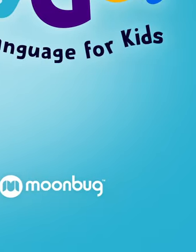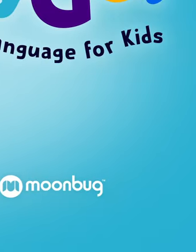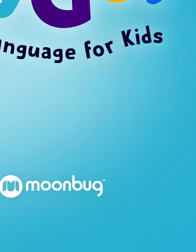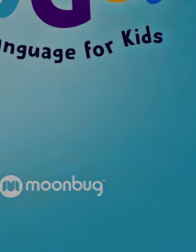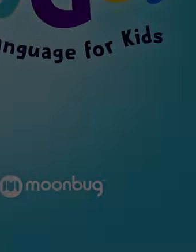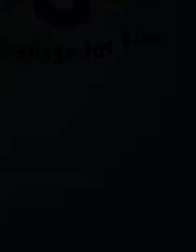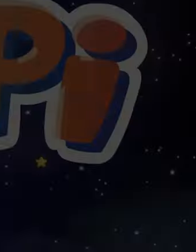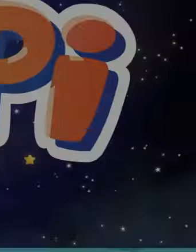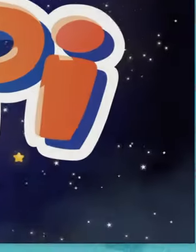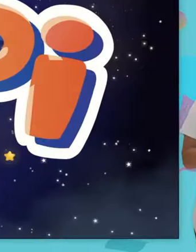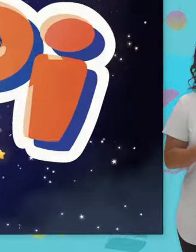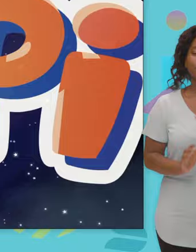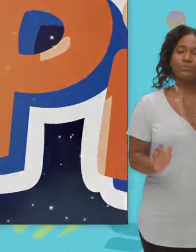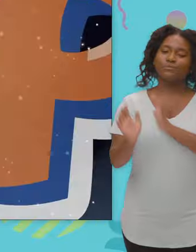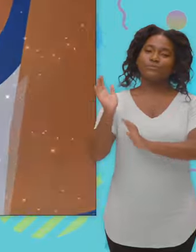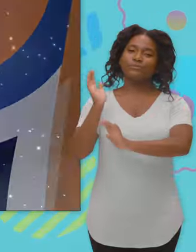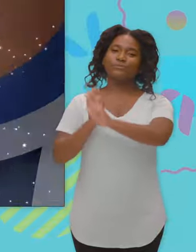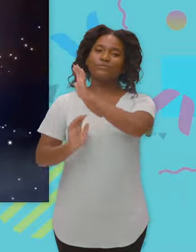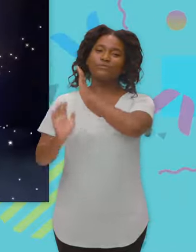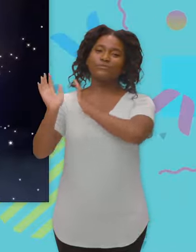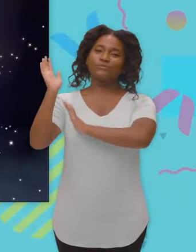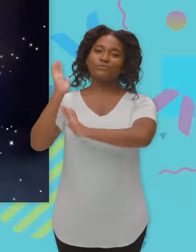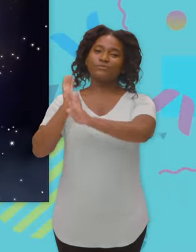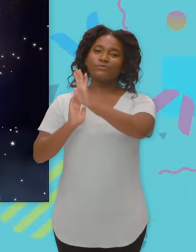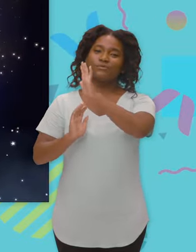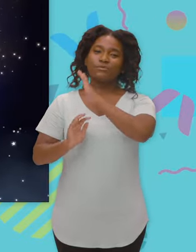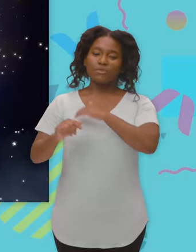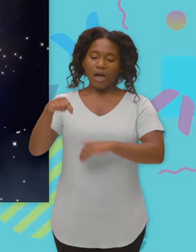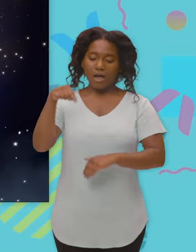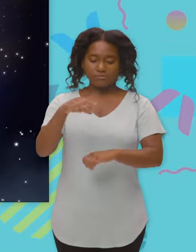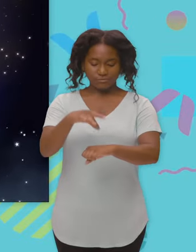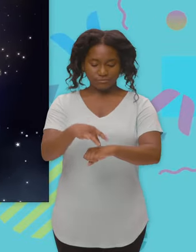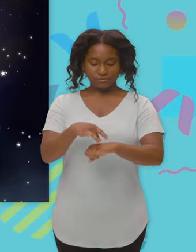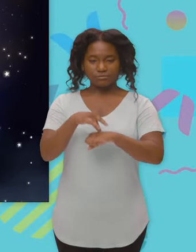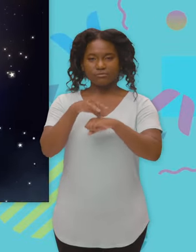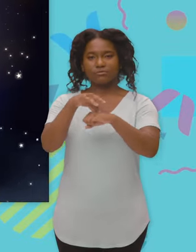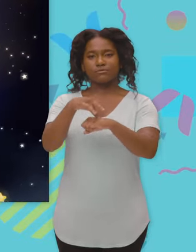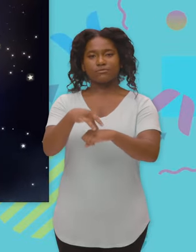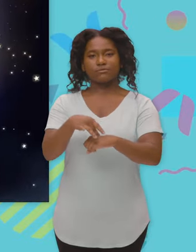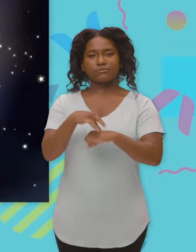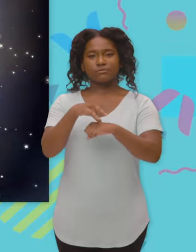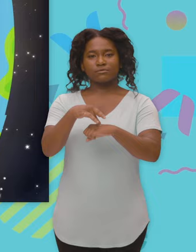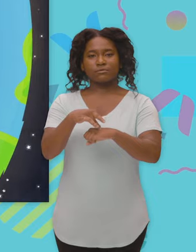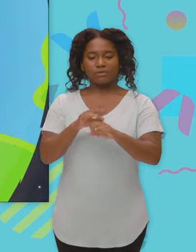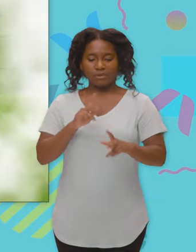A long time ago, on this planet Earth, before we